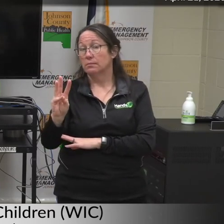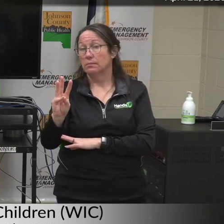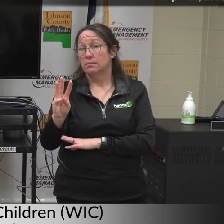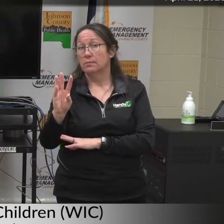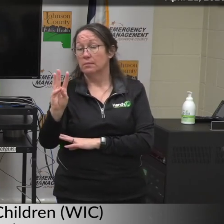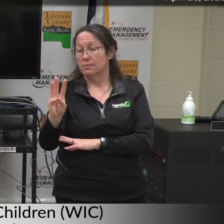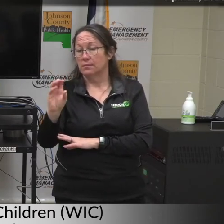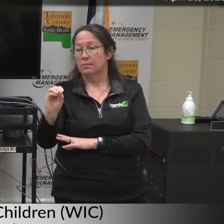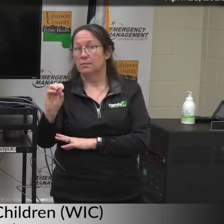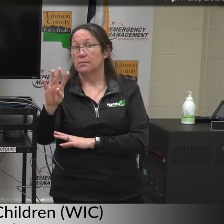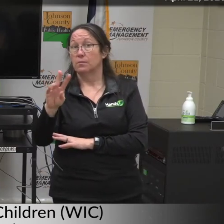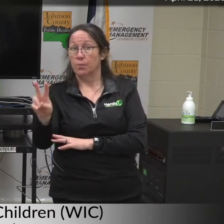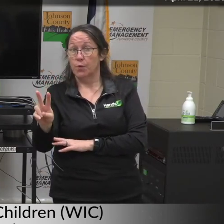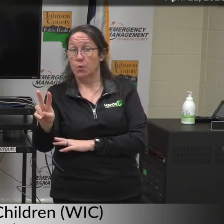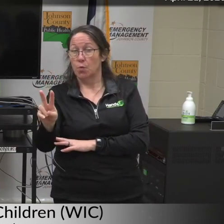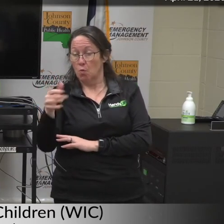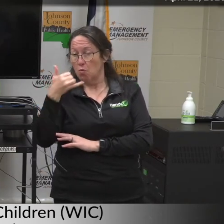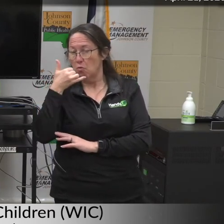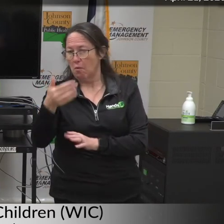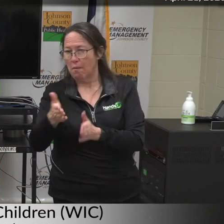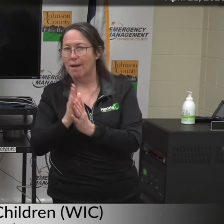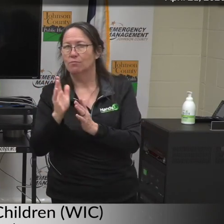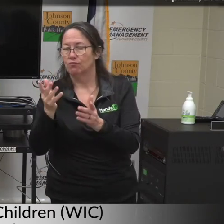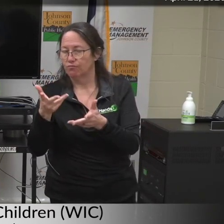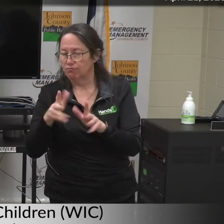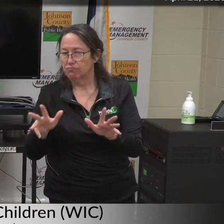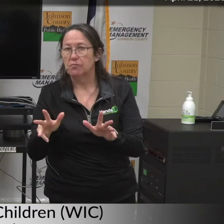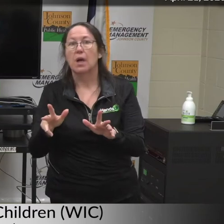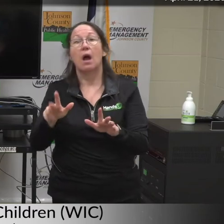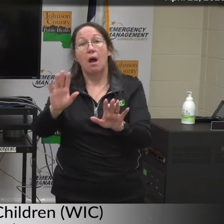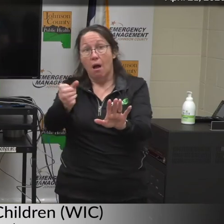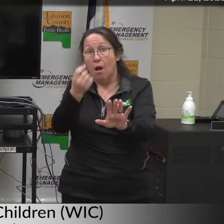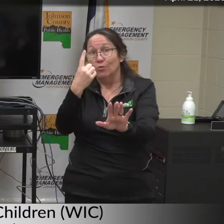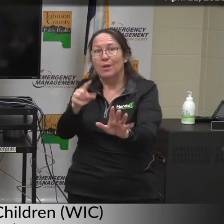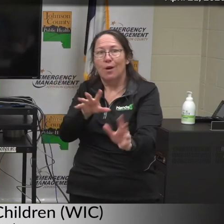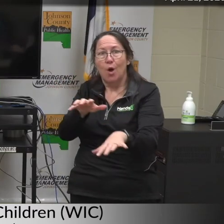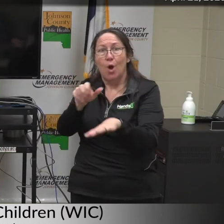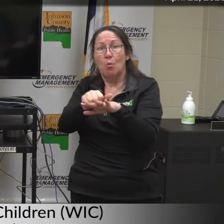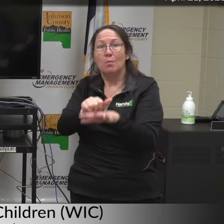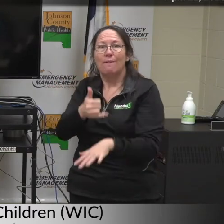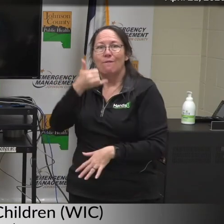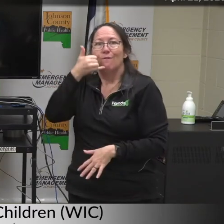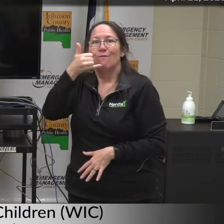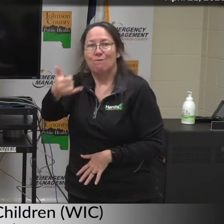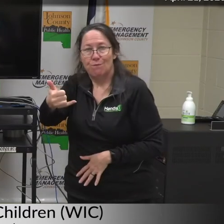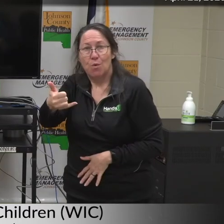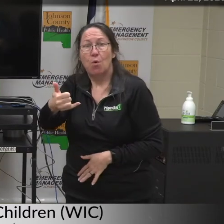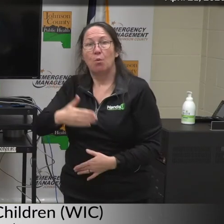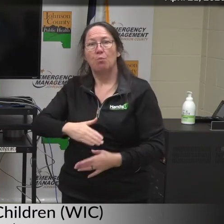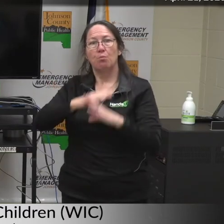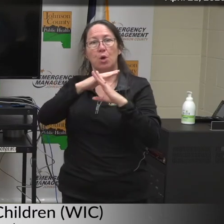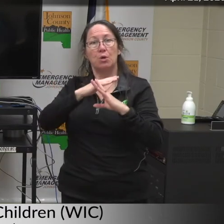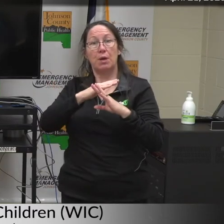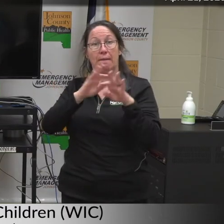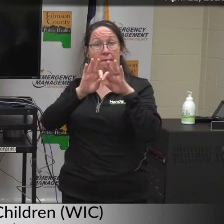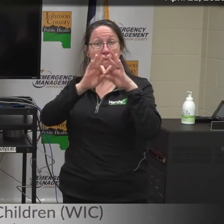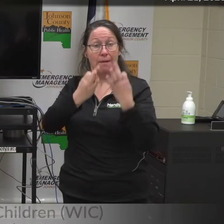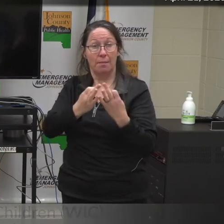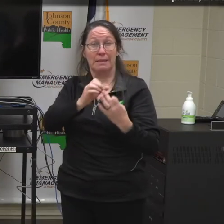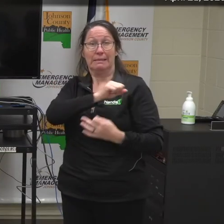-6042. We're completing all visits by phone to keep families and staff safe and physically distant.